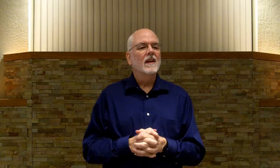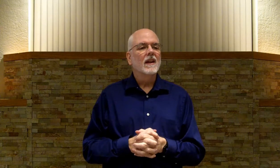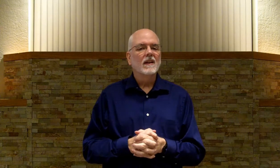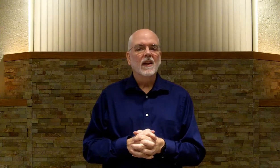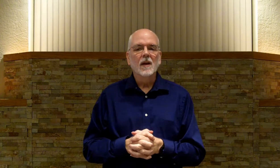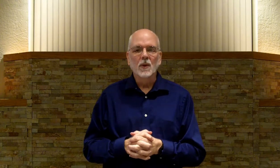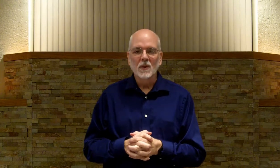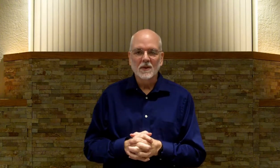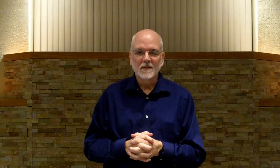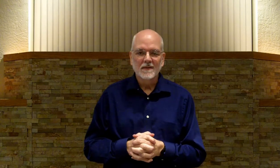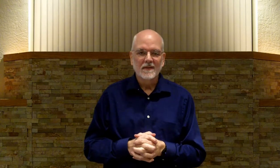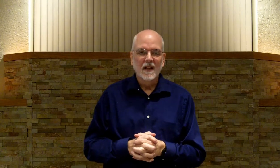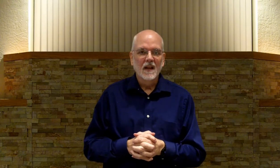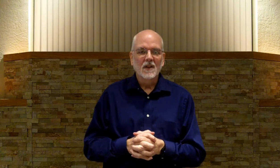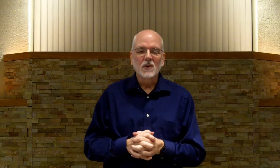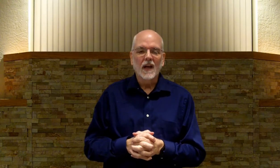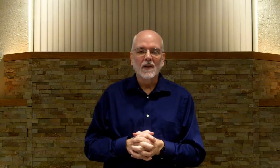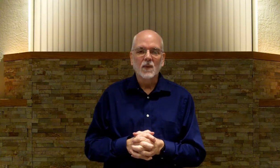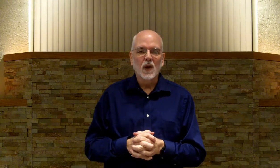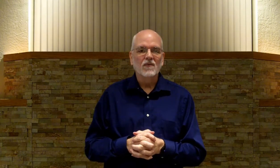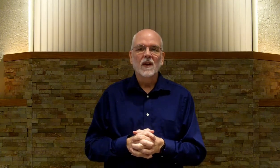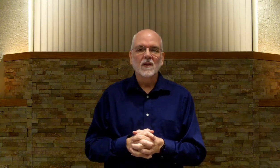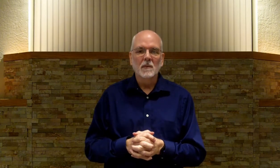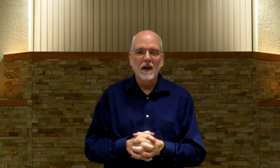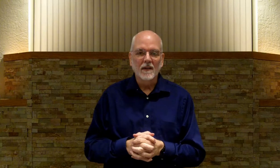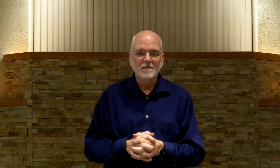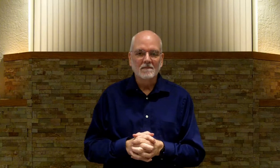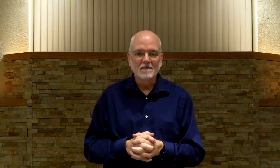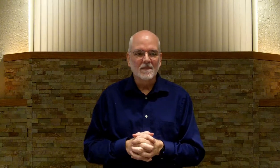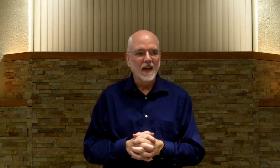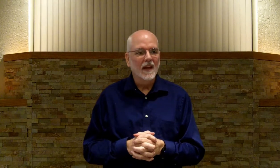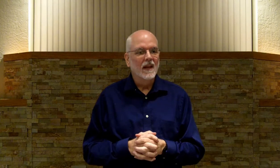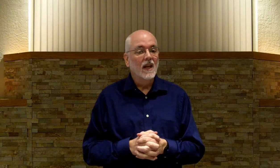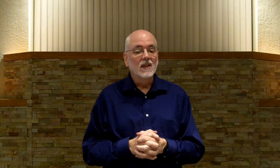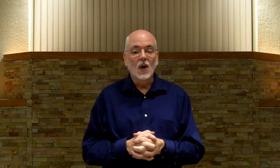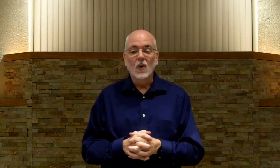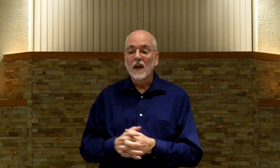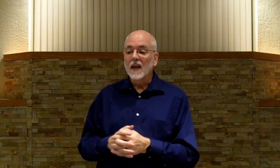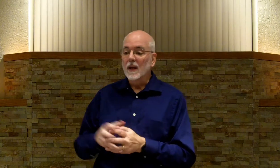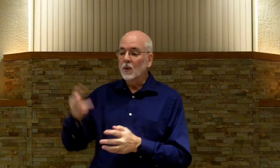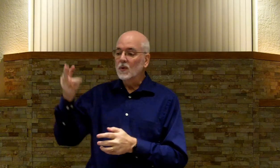Hebrews, no sign for it, fingerspell it, okay? So, Hebrews,